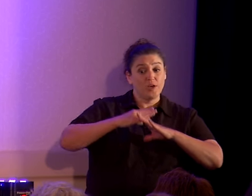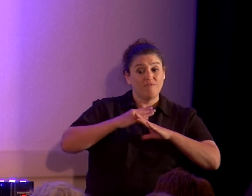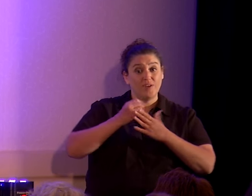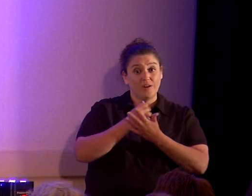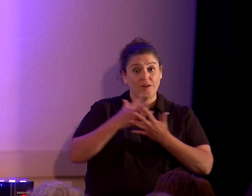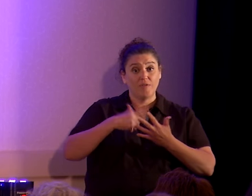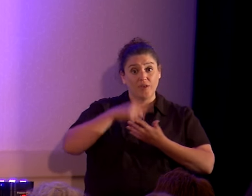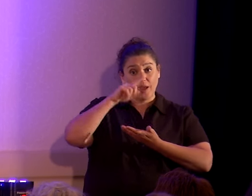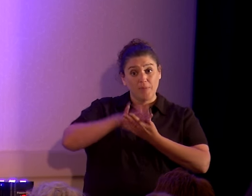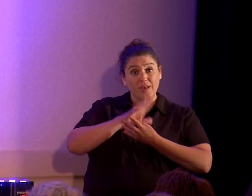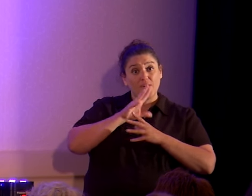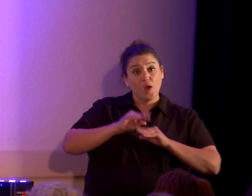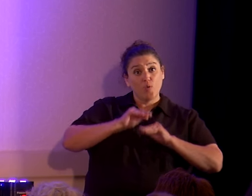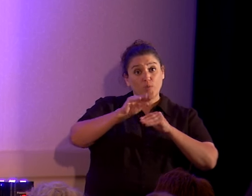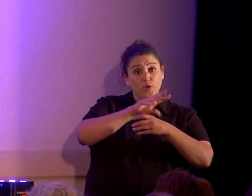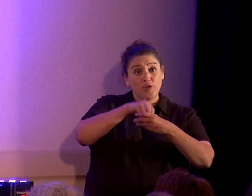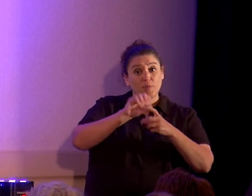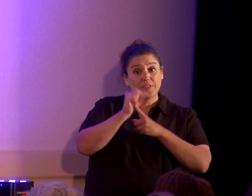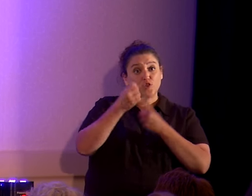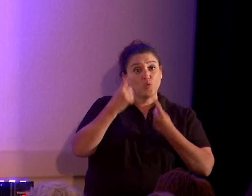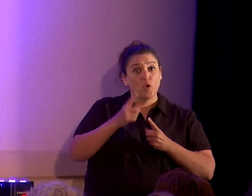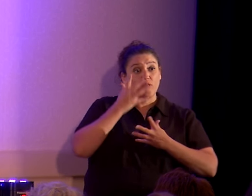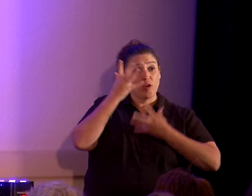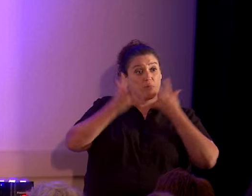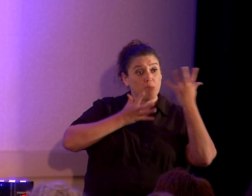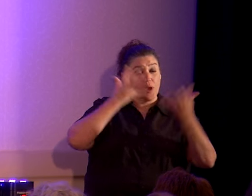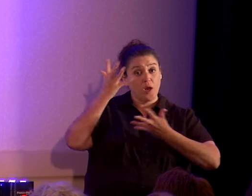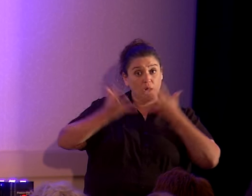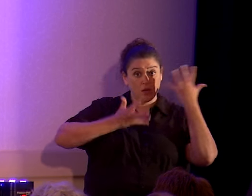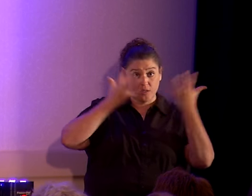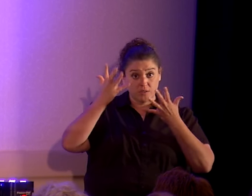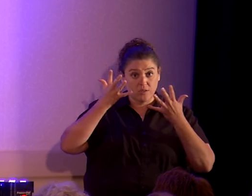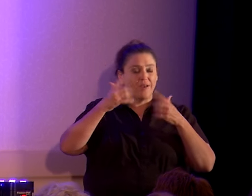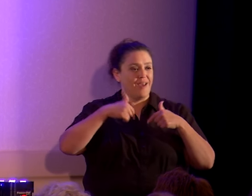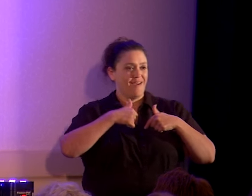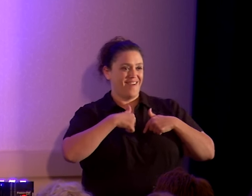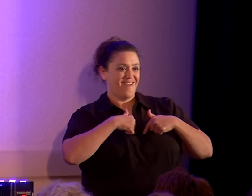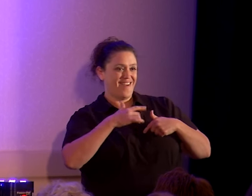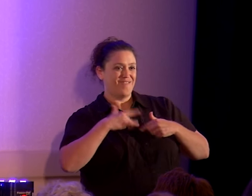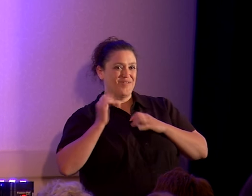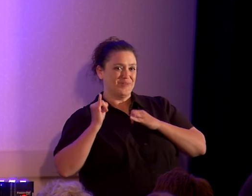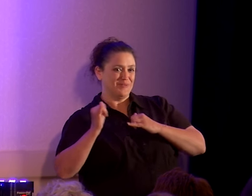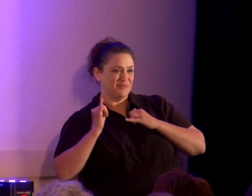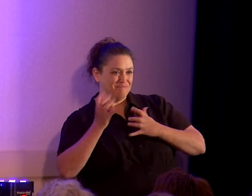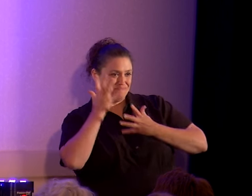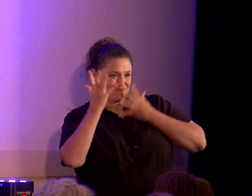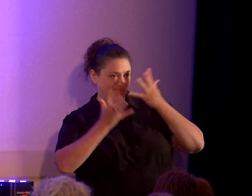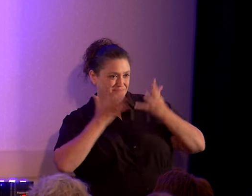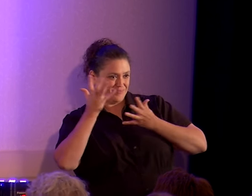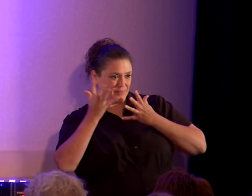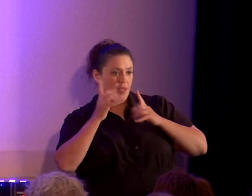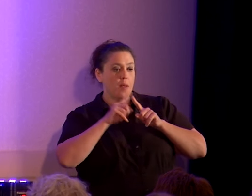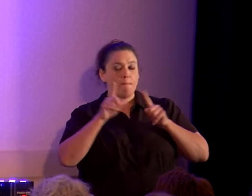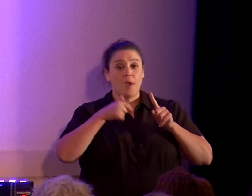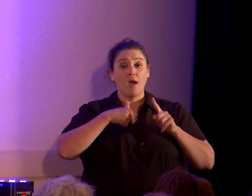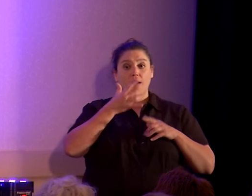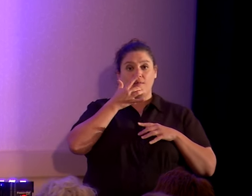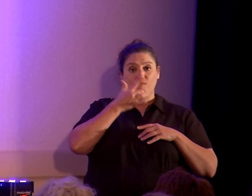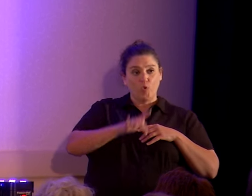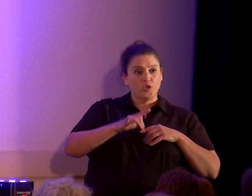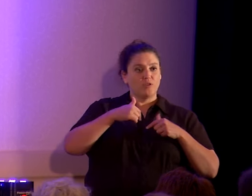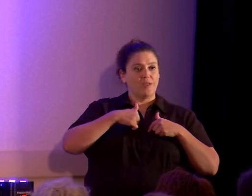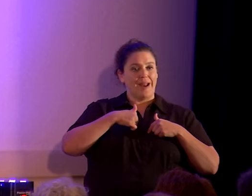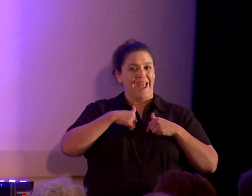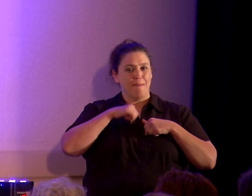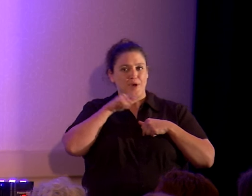themselves in a position where they are humiliated and embarrassed, I experience that. But I have the good fortune of not being